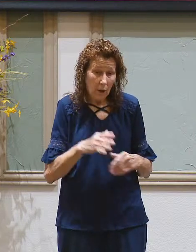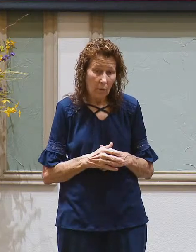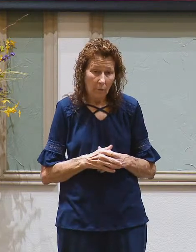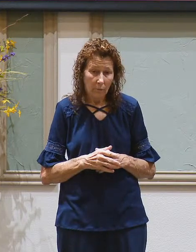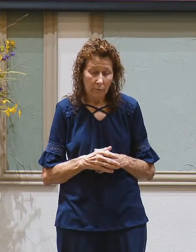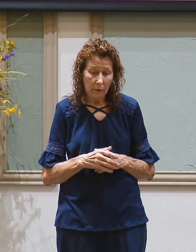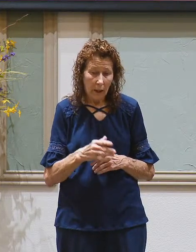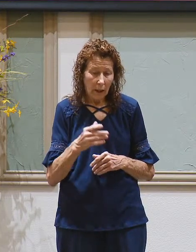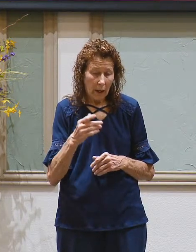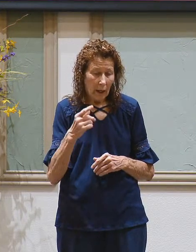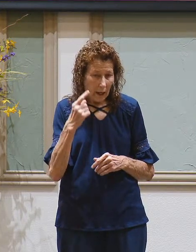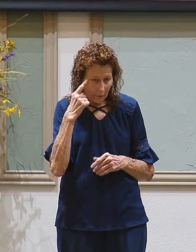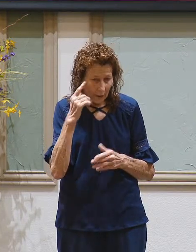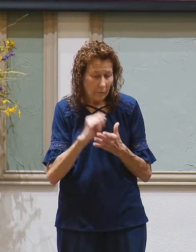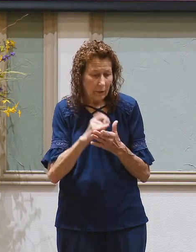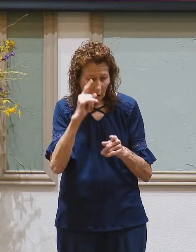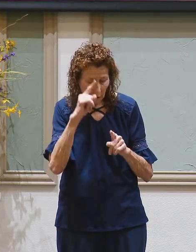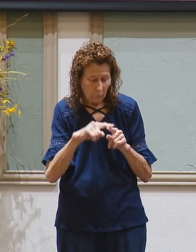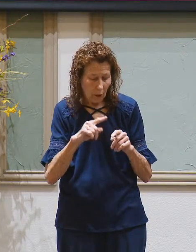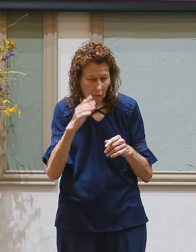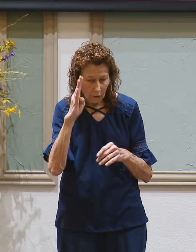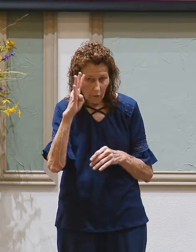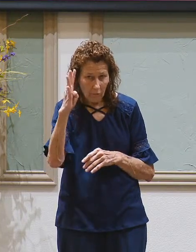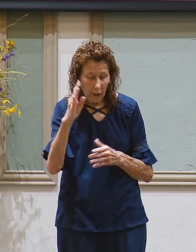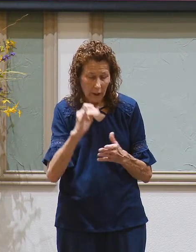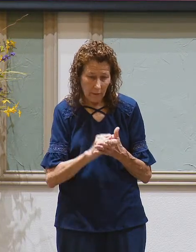I'd rather think these brothers made all that up.